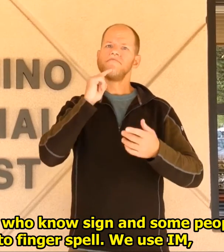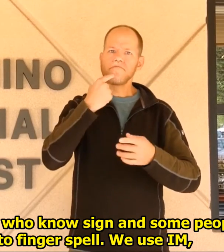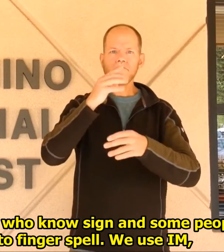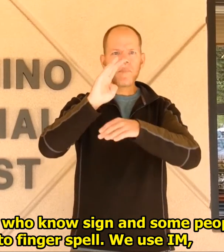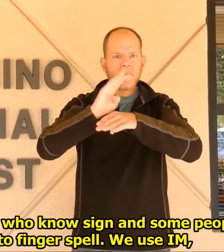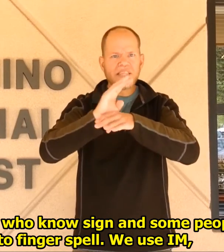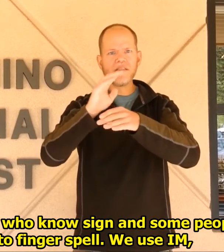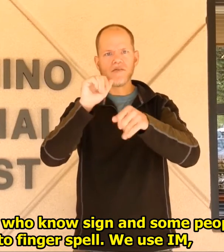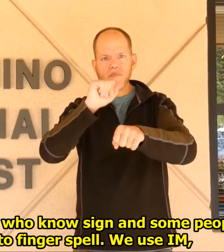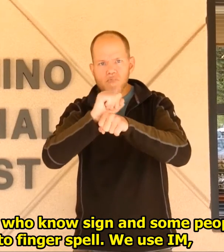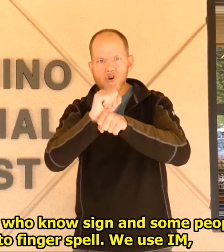here who know how to fingerspell.